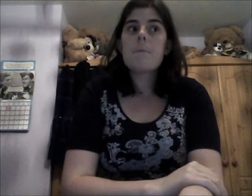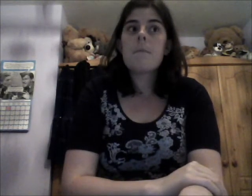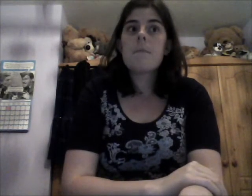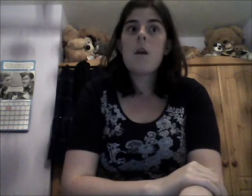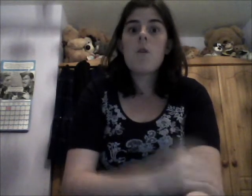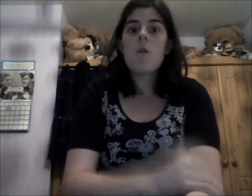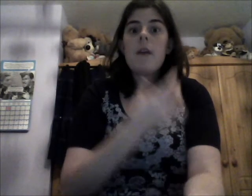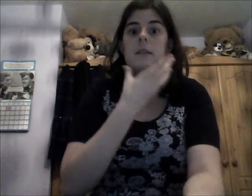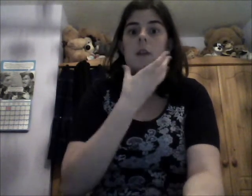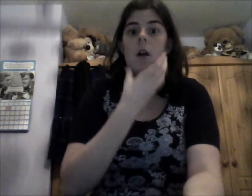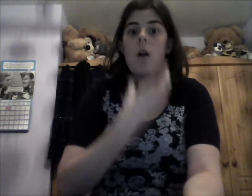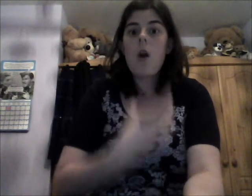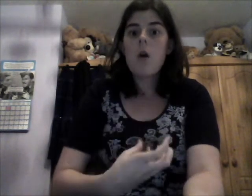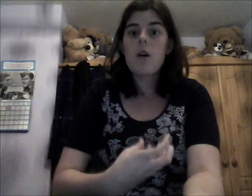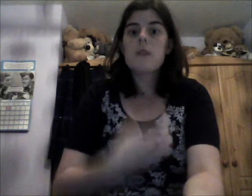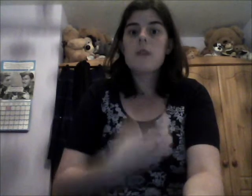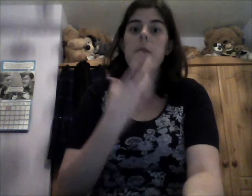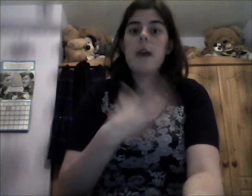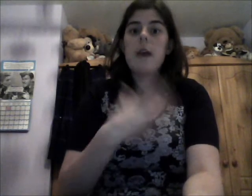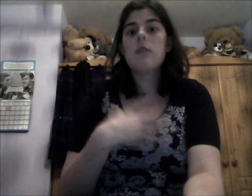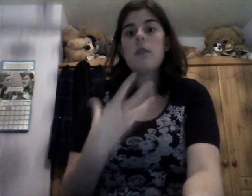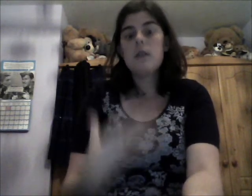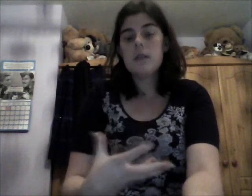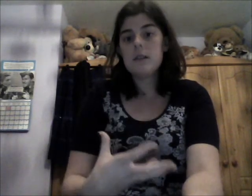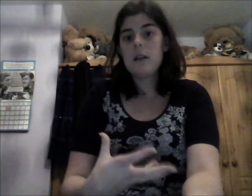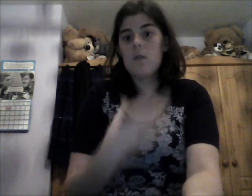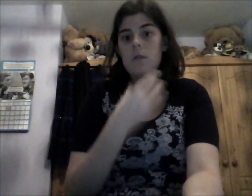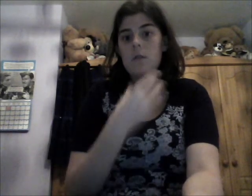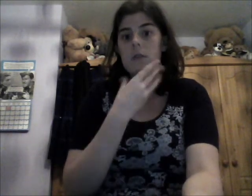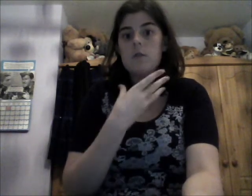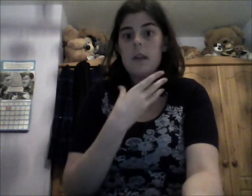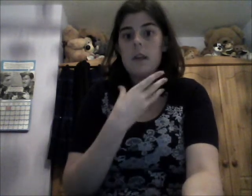Long face, same again, you don't need to say a long face, just say long.